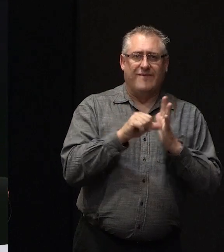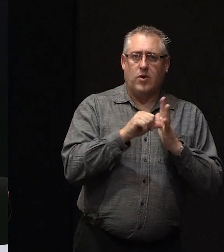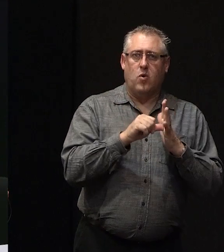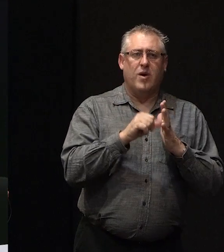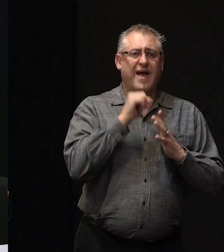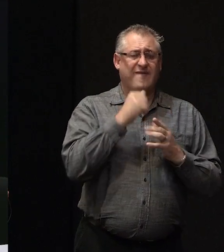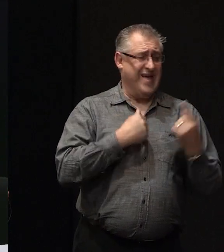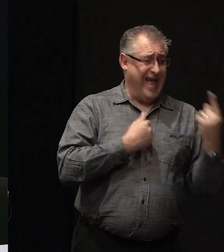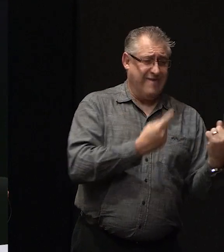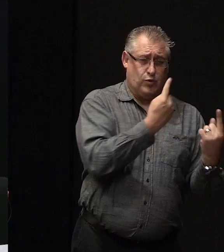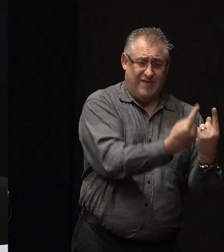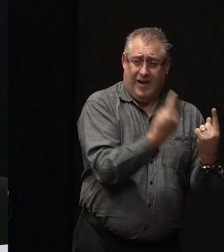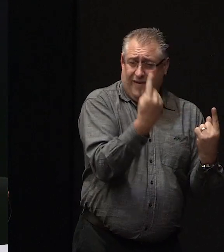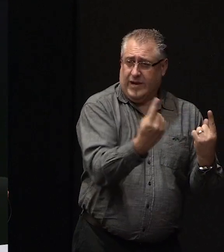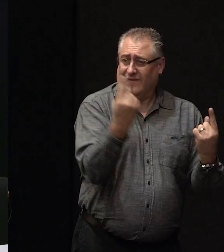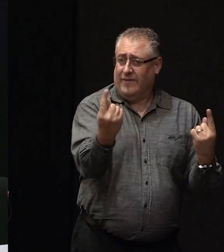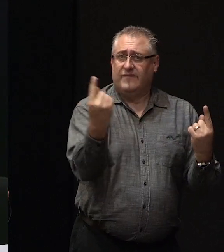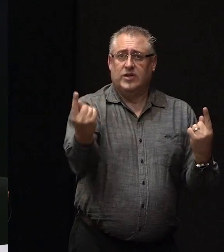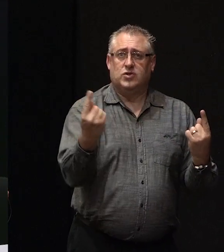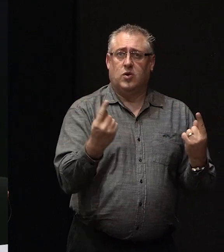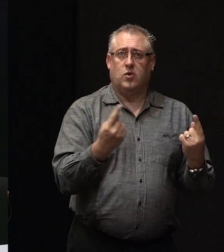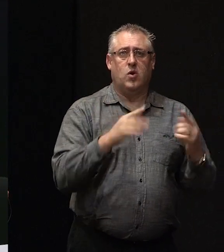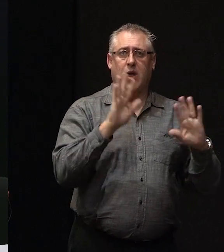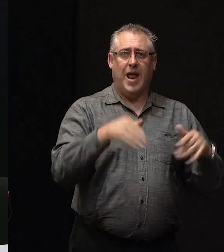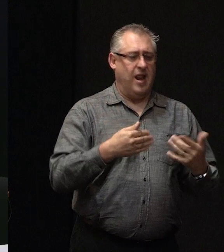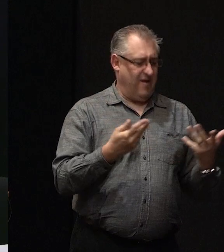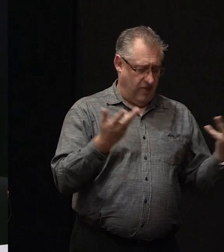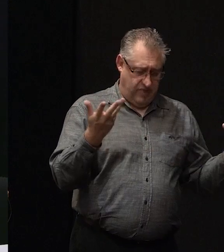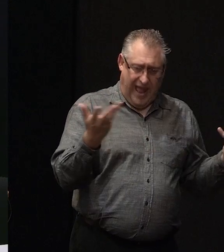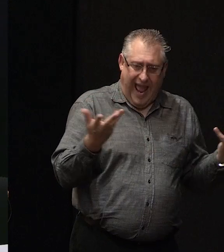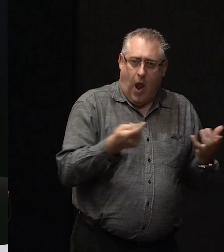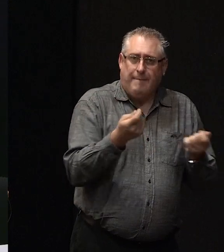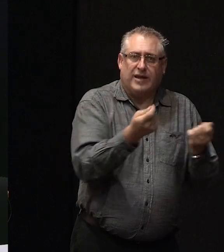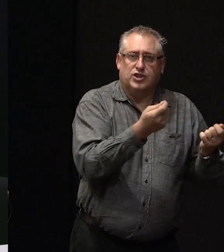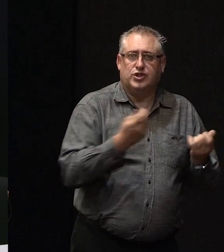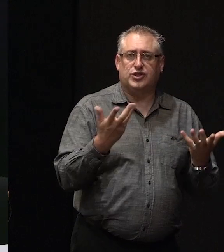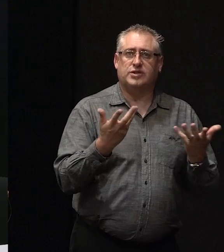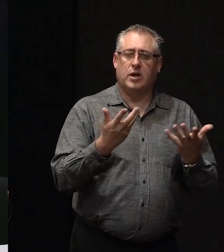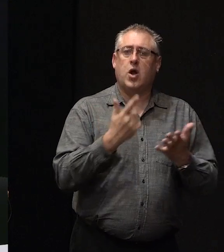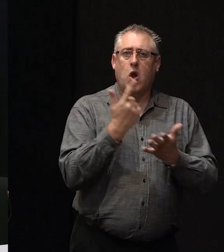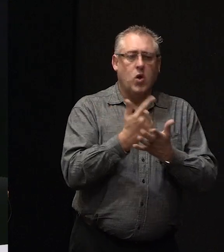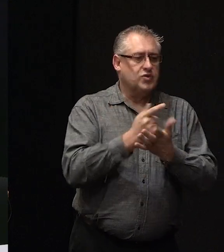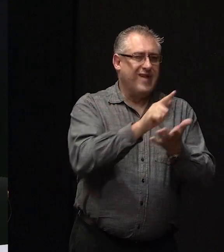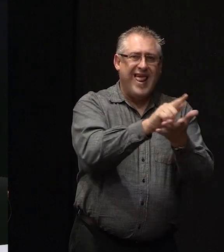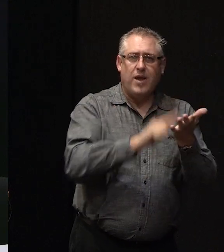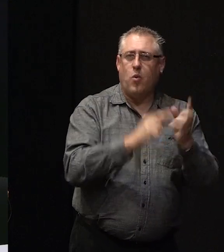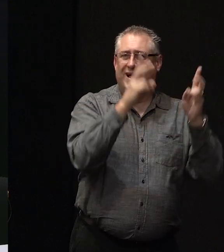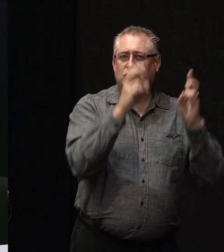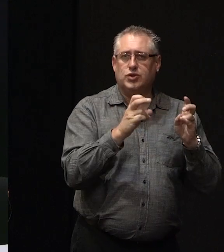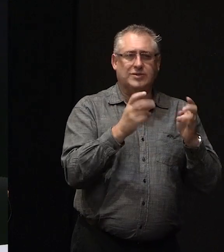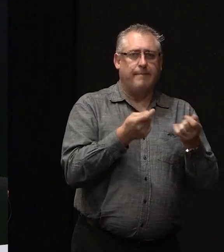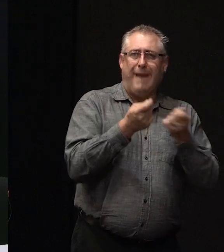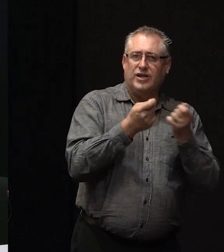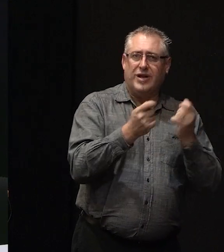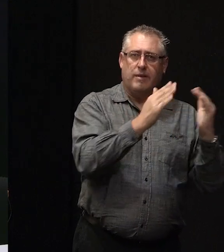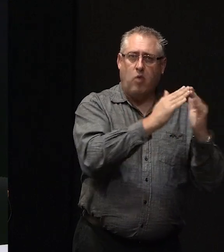have as individual property owners, you know, you're left to the devices of having to manage that. There are lots of legal issues managing the property